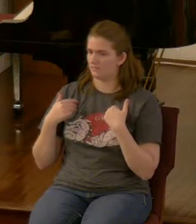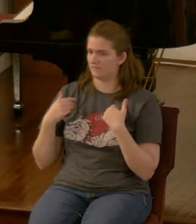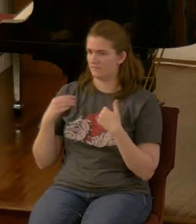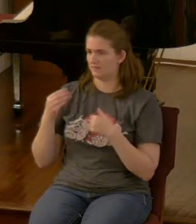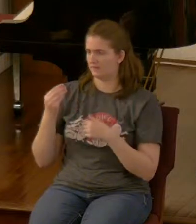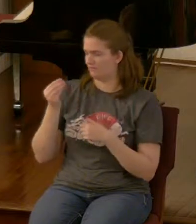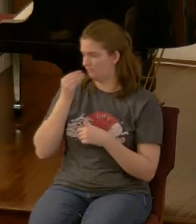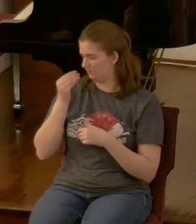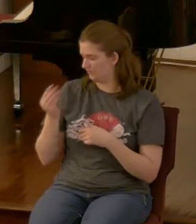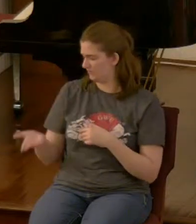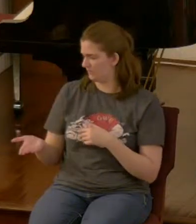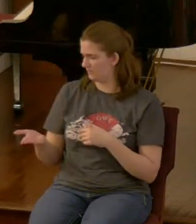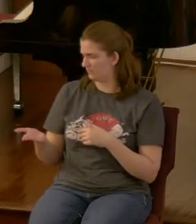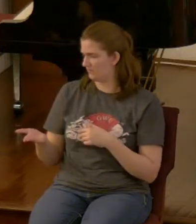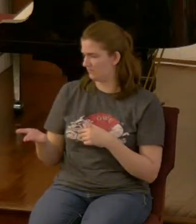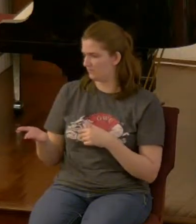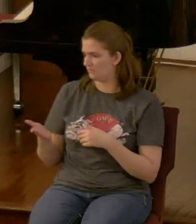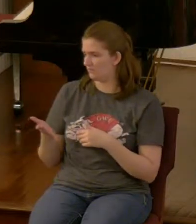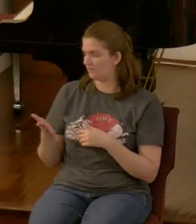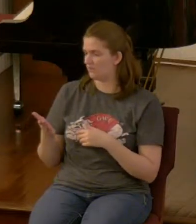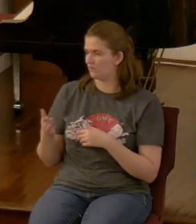days or 60 days